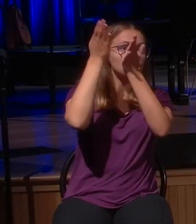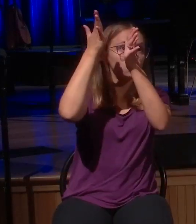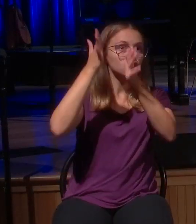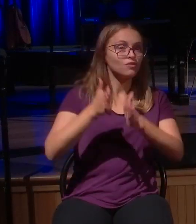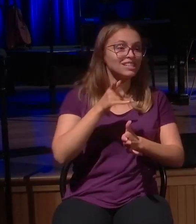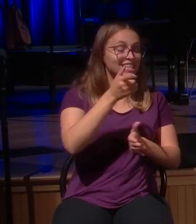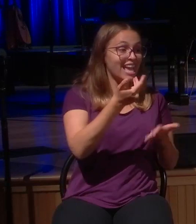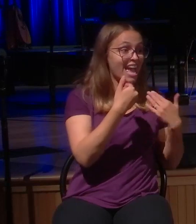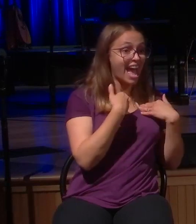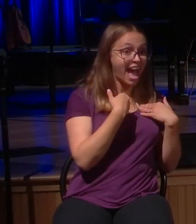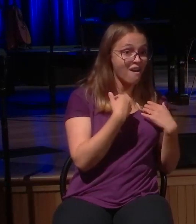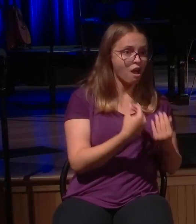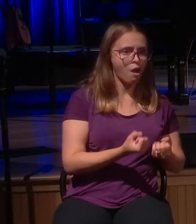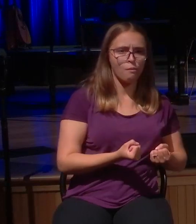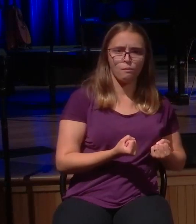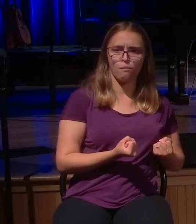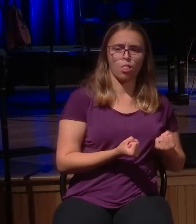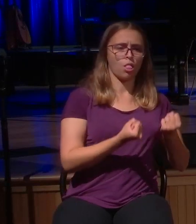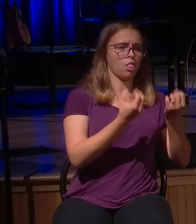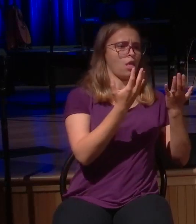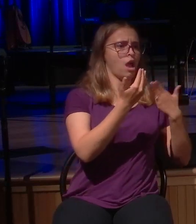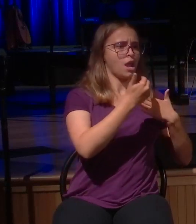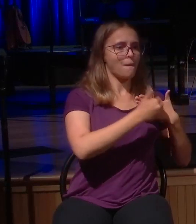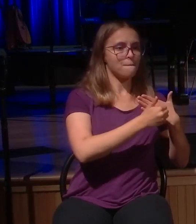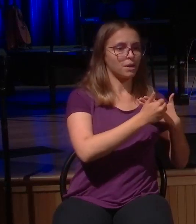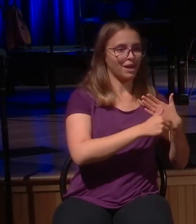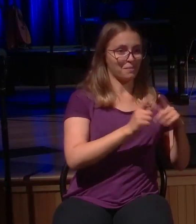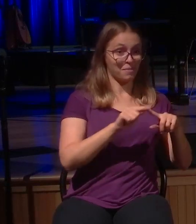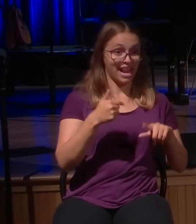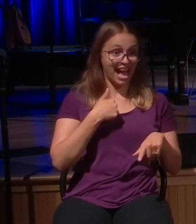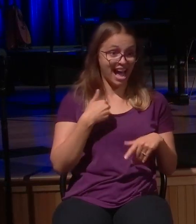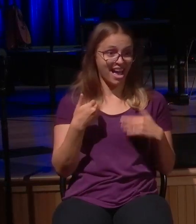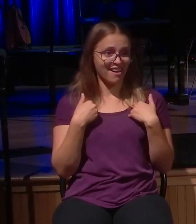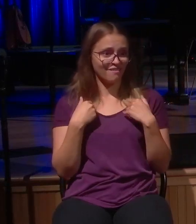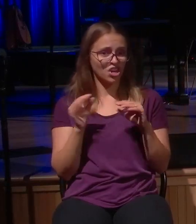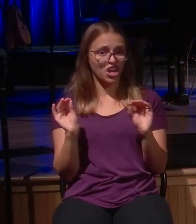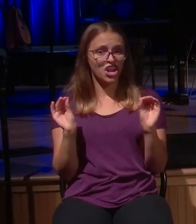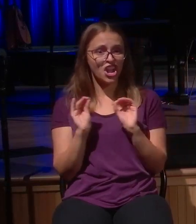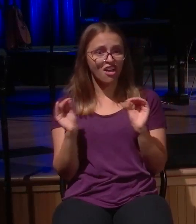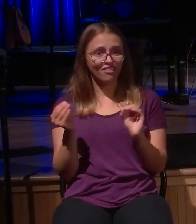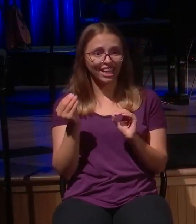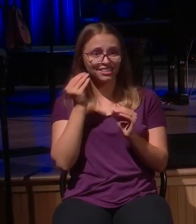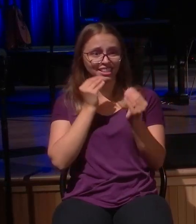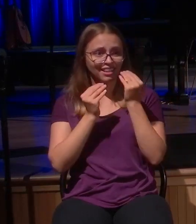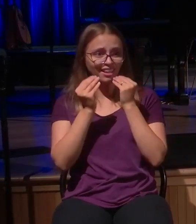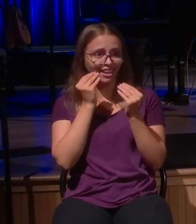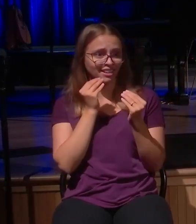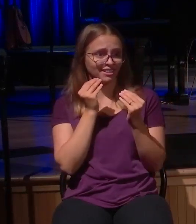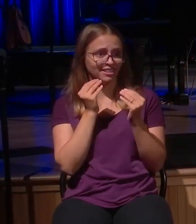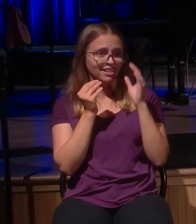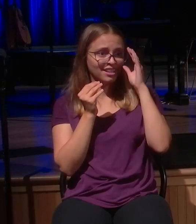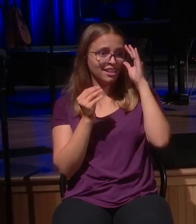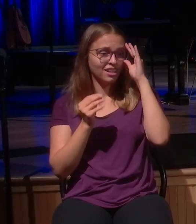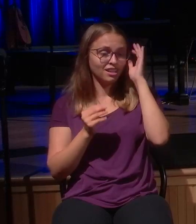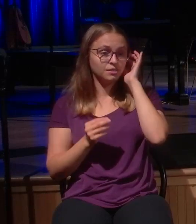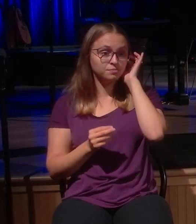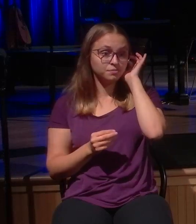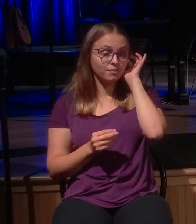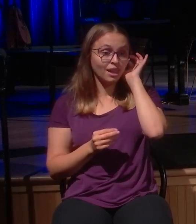I perish here with hunger. New hope, insert practical thing right here. As we pray for